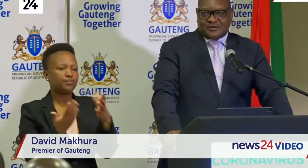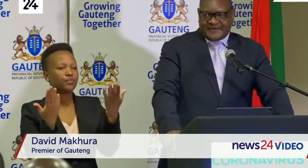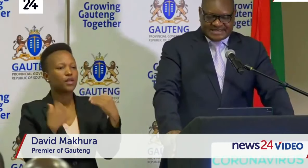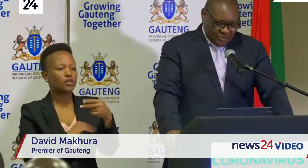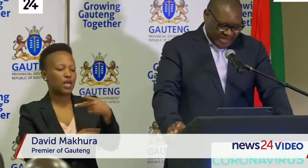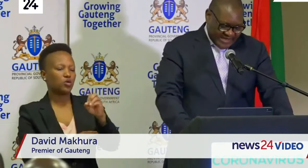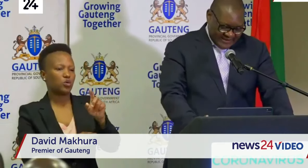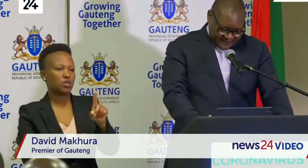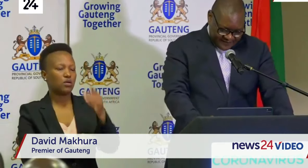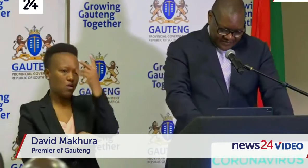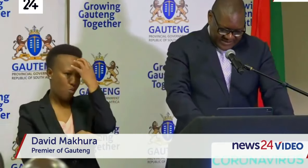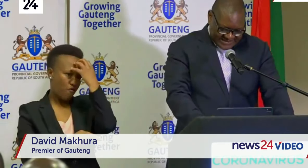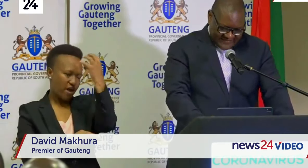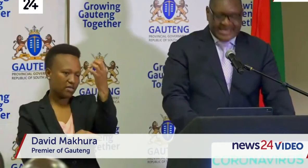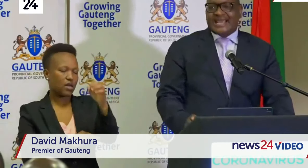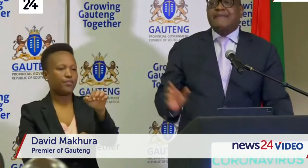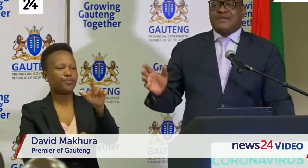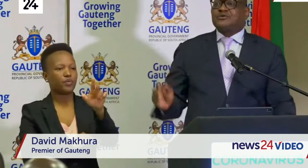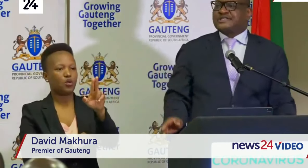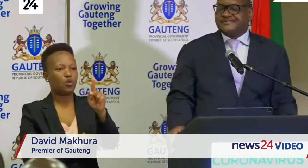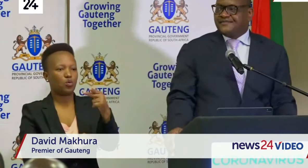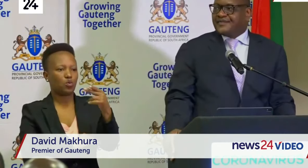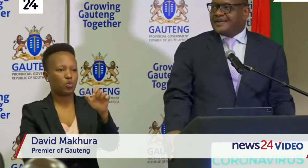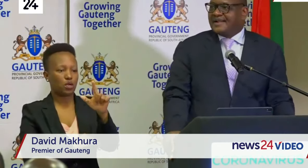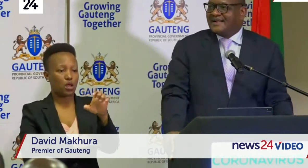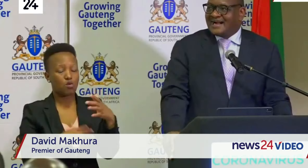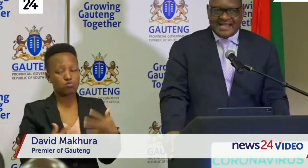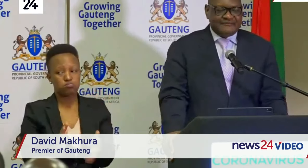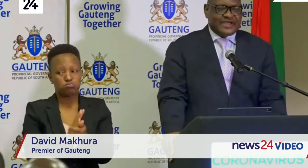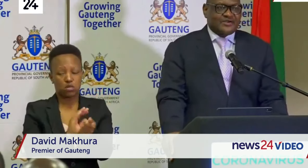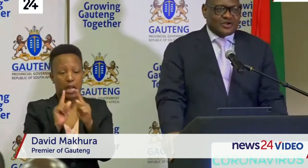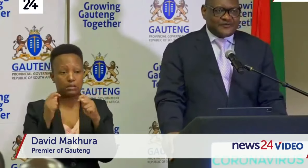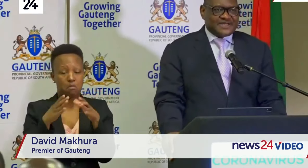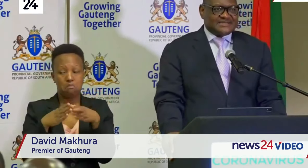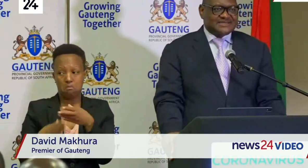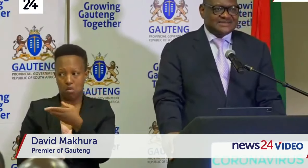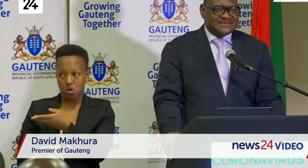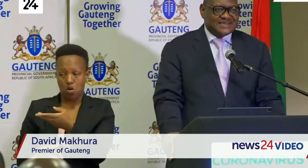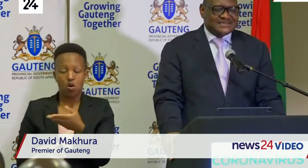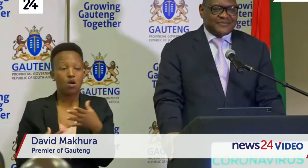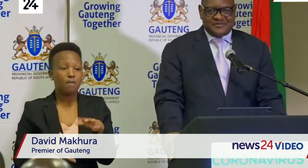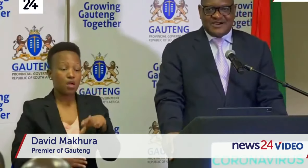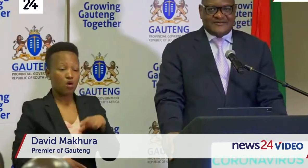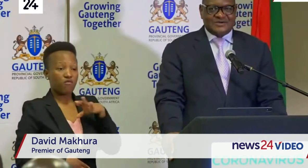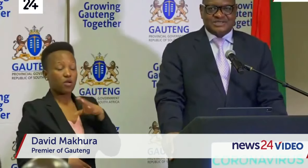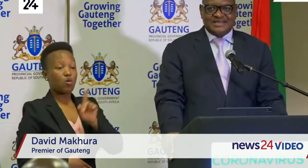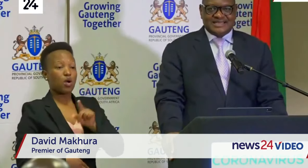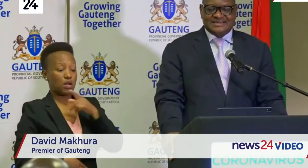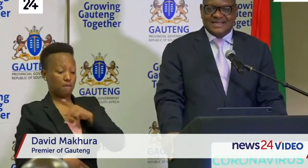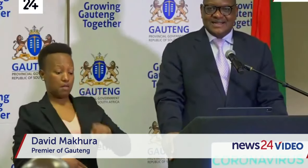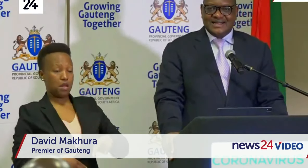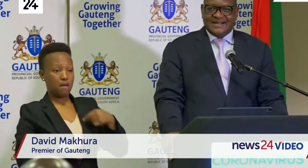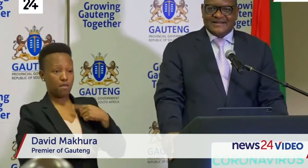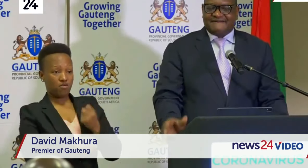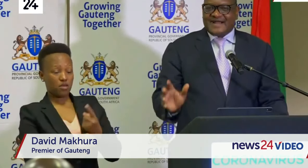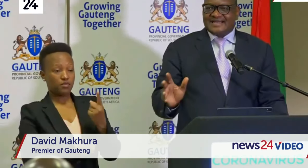Professor Lukele. It's a very capable team. I am very confident as the premier of Gauteng that